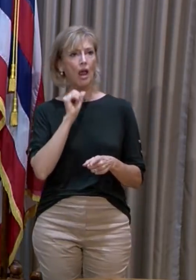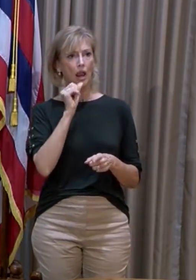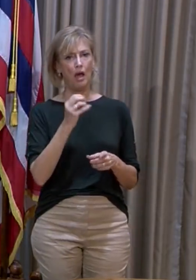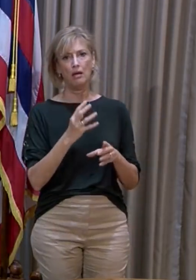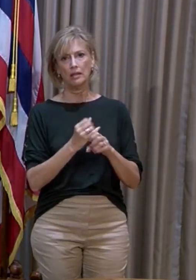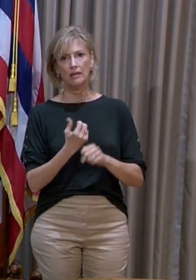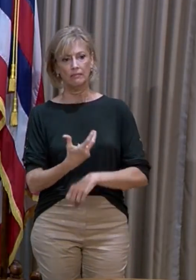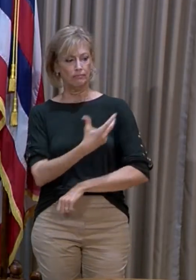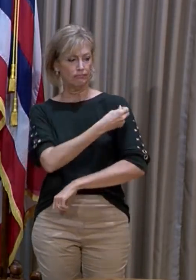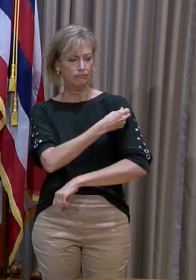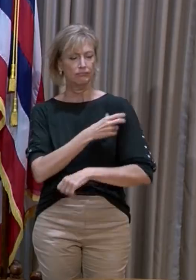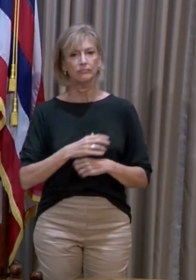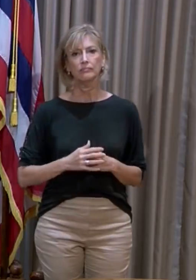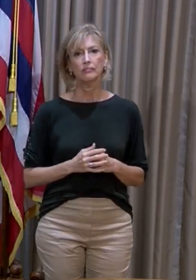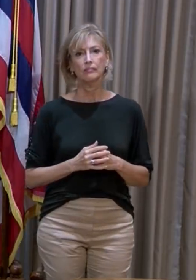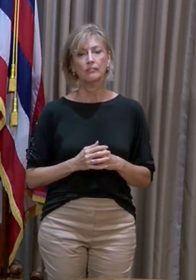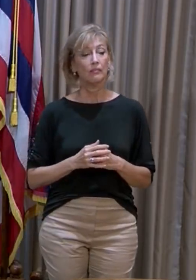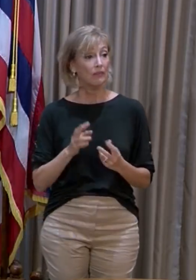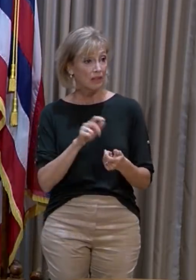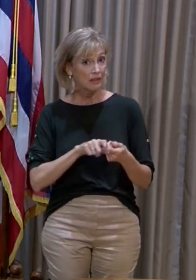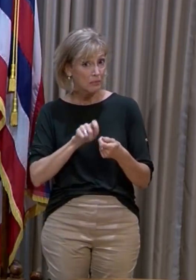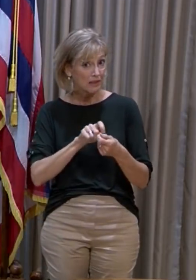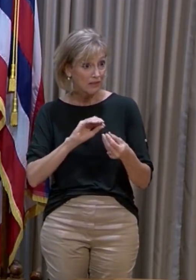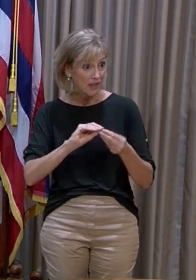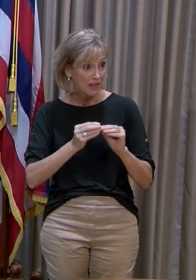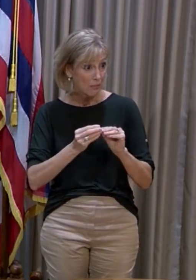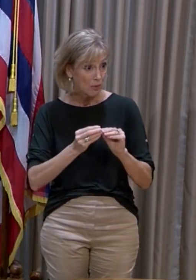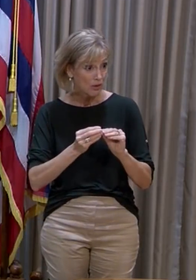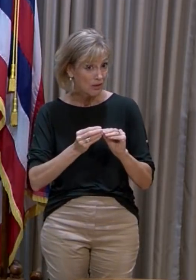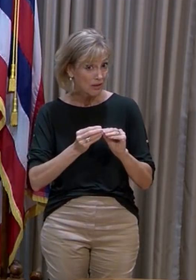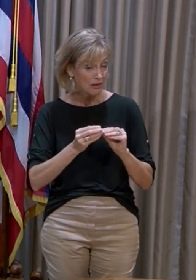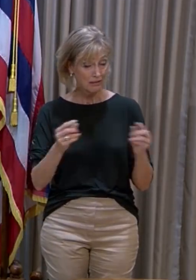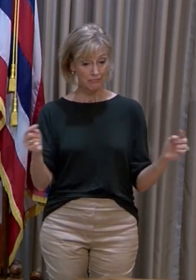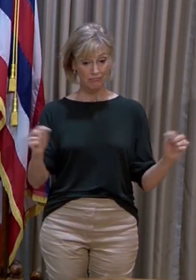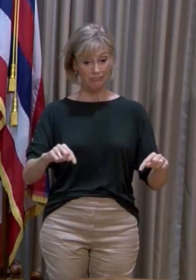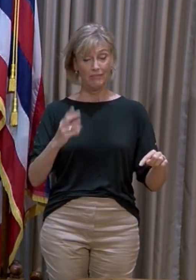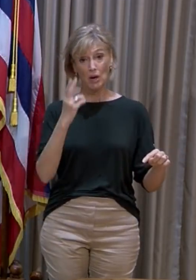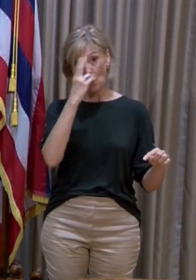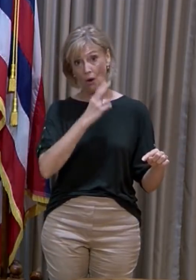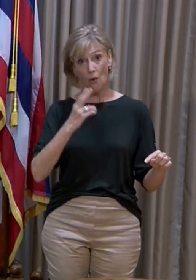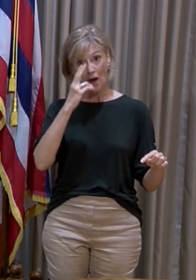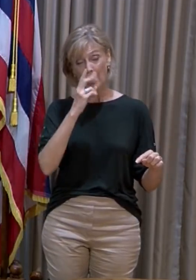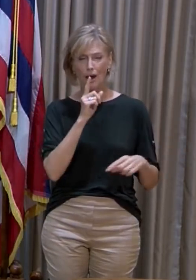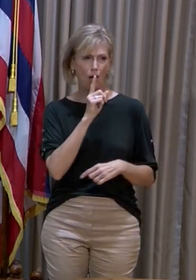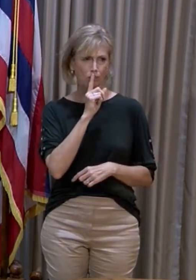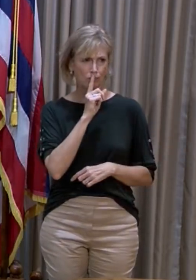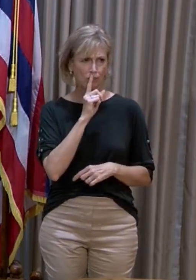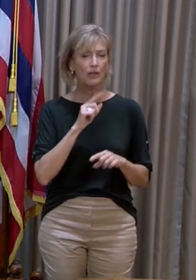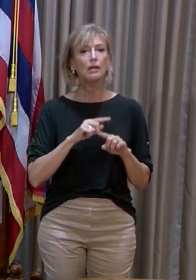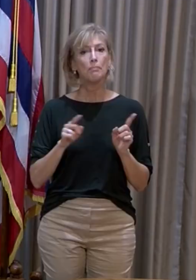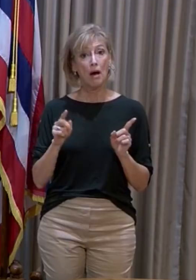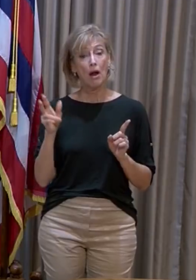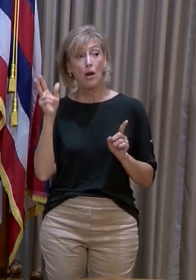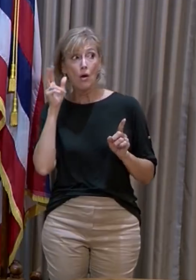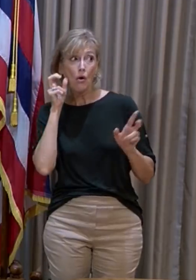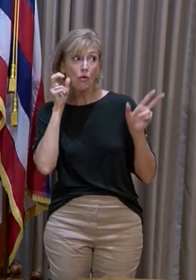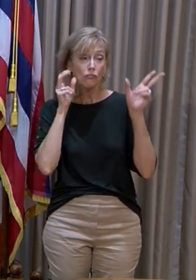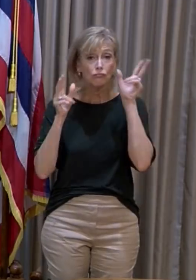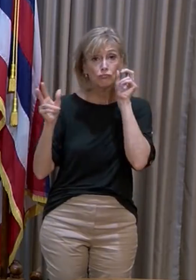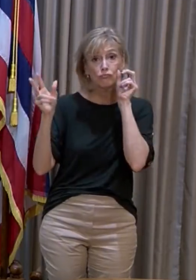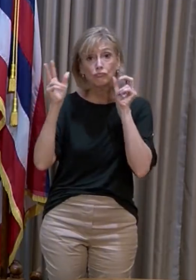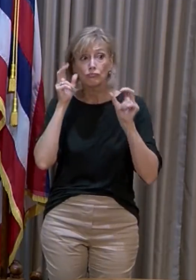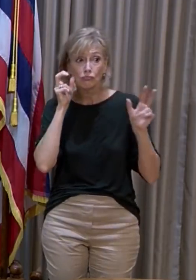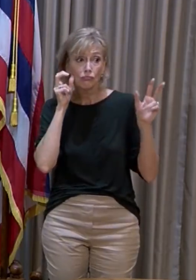So we don't have specific numbers for here in Hawaii, but we have heard that